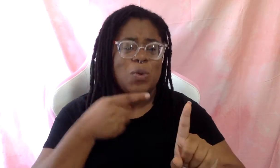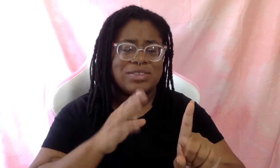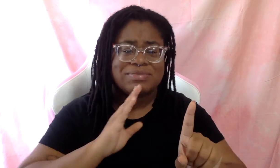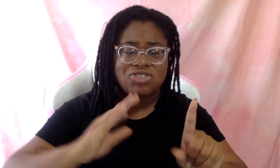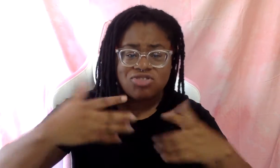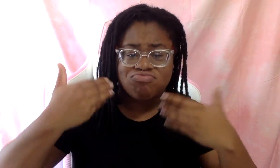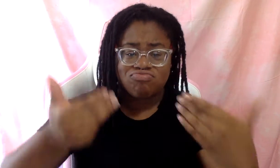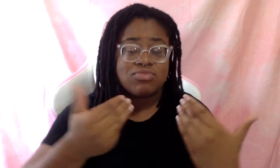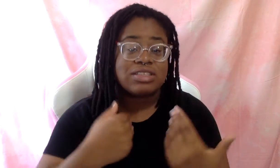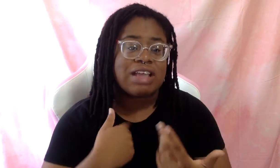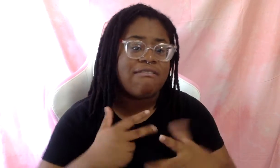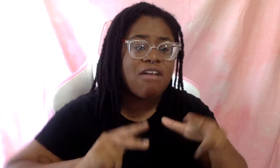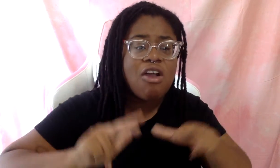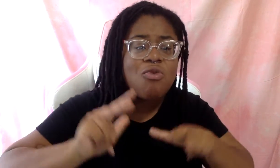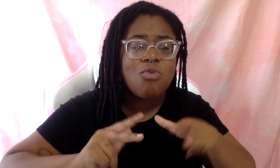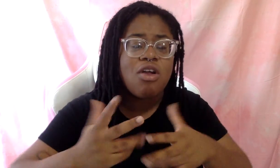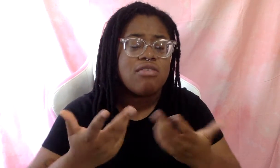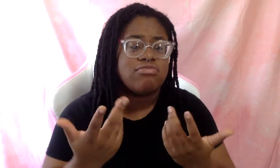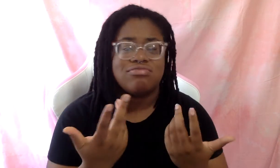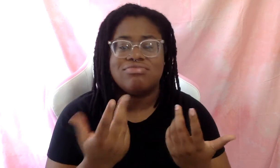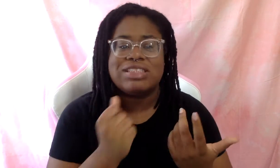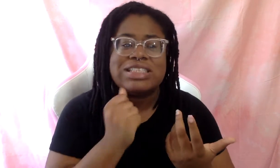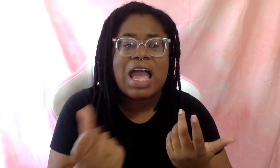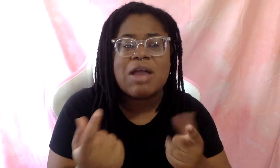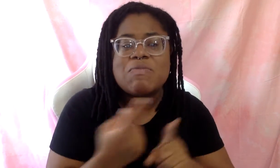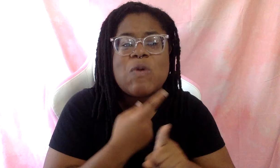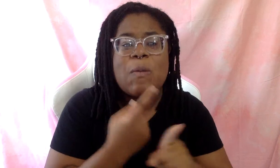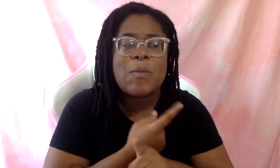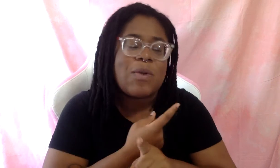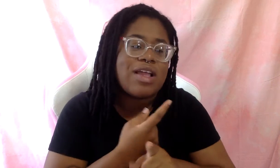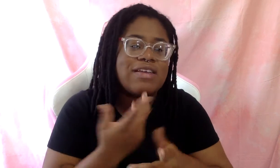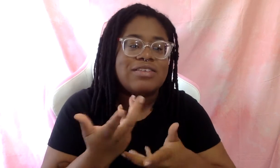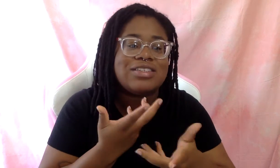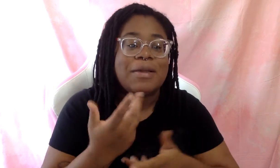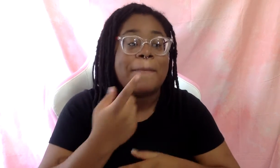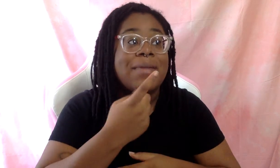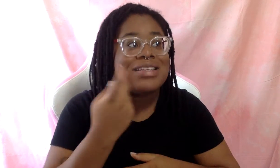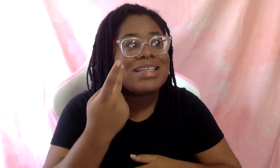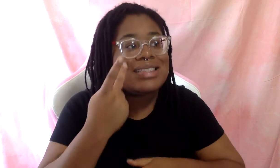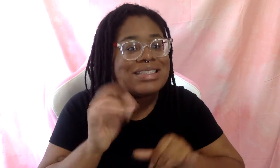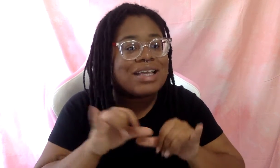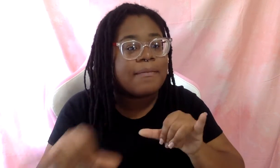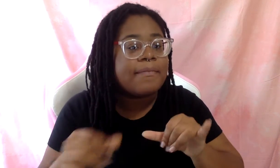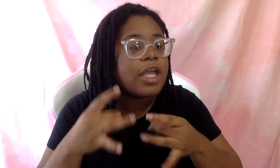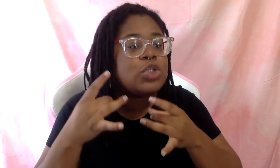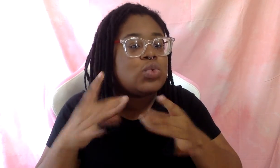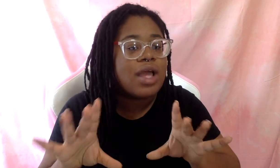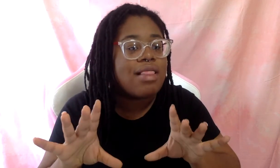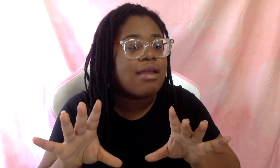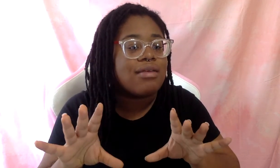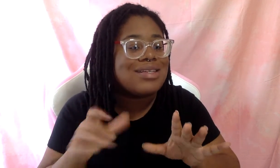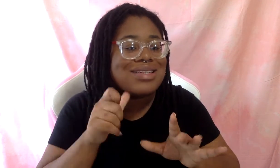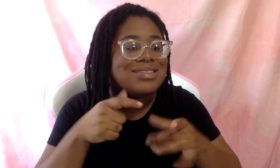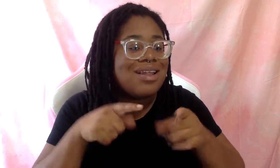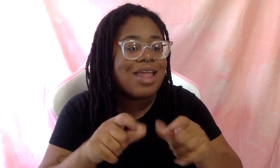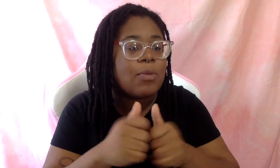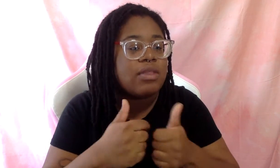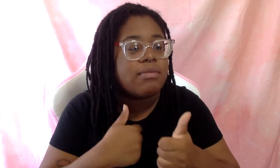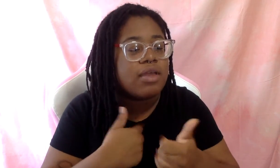some awkward and inappropriate conversations because I have seen these patterns and I do not like them. They don't align. What would be the top